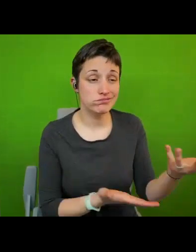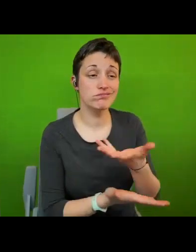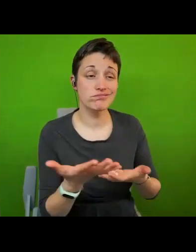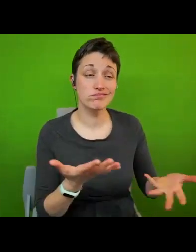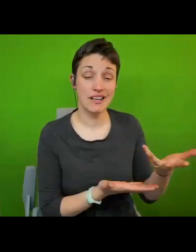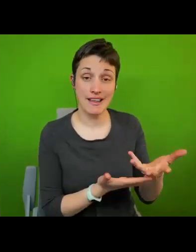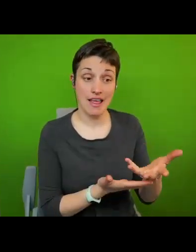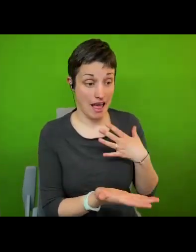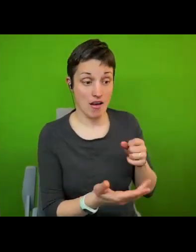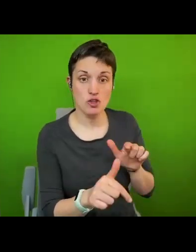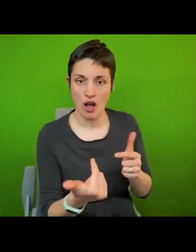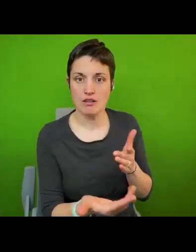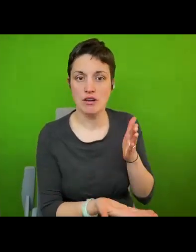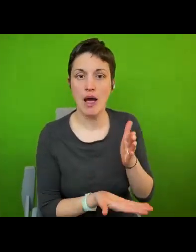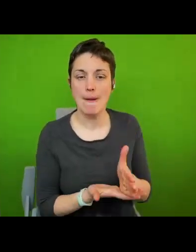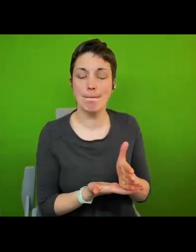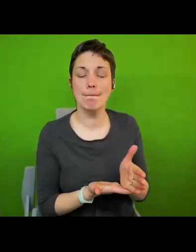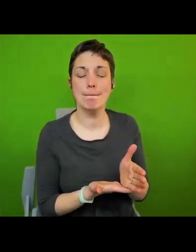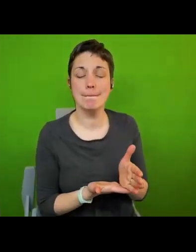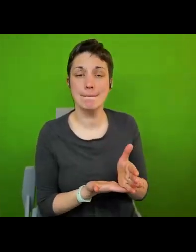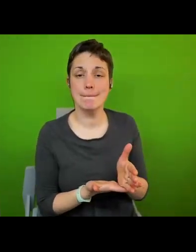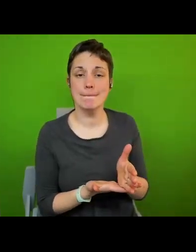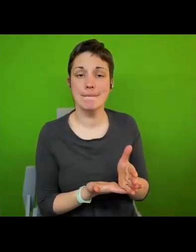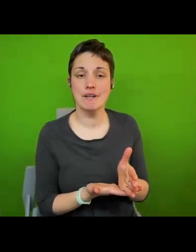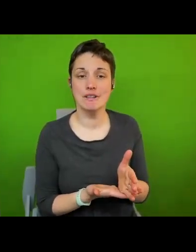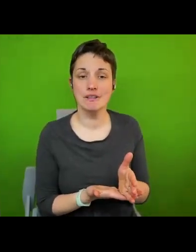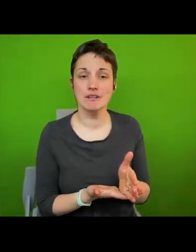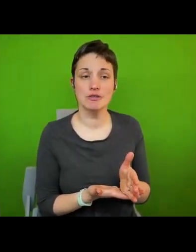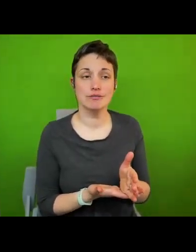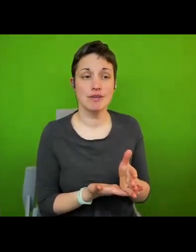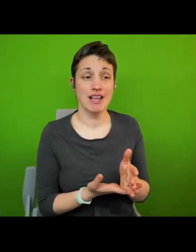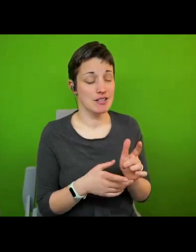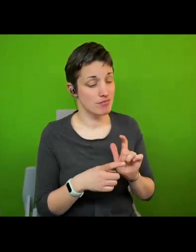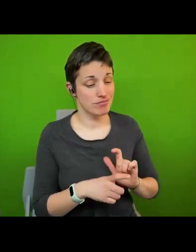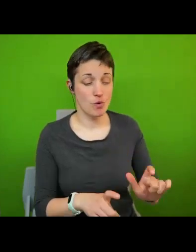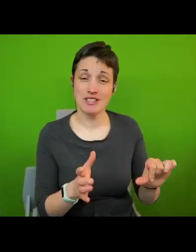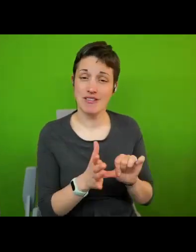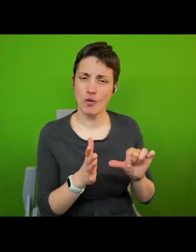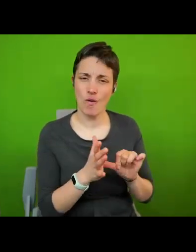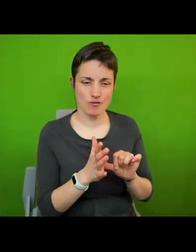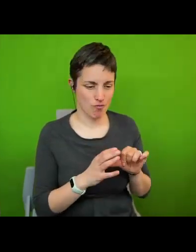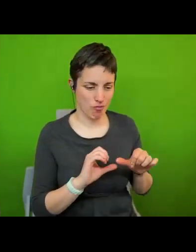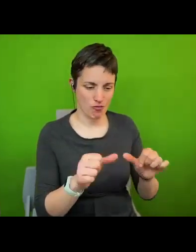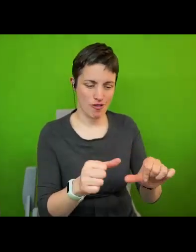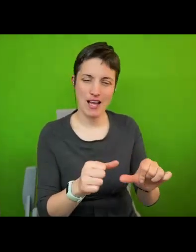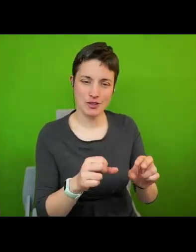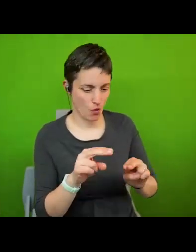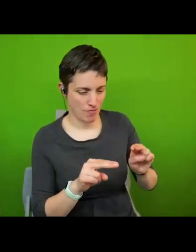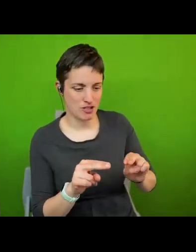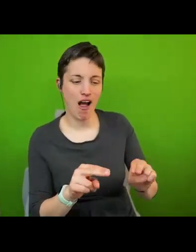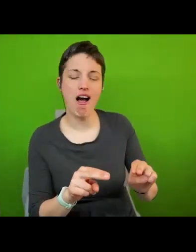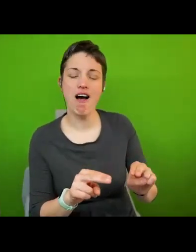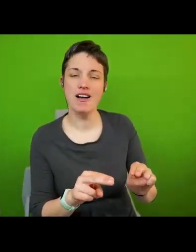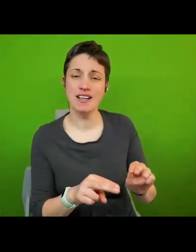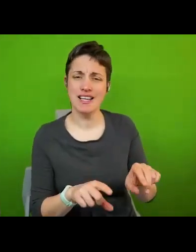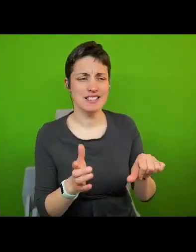challenges it remains difficult to measure progress it remains difficult to